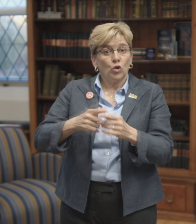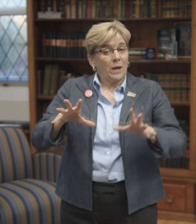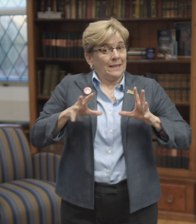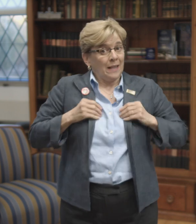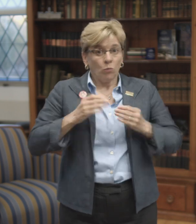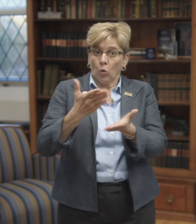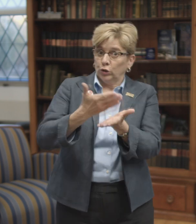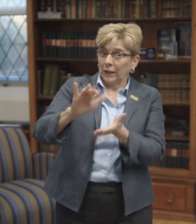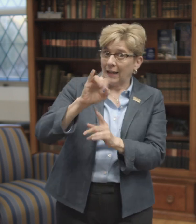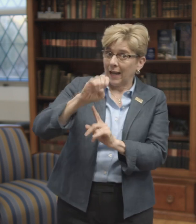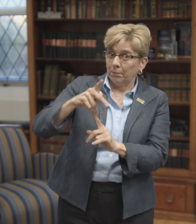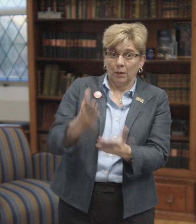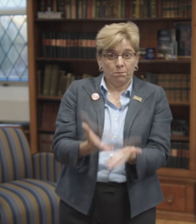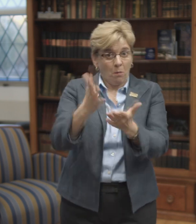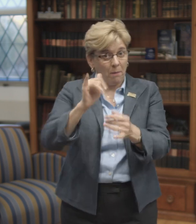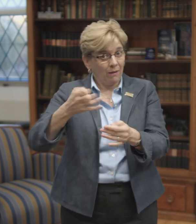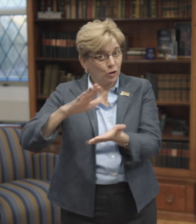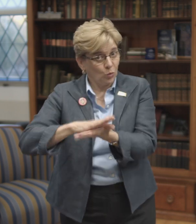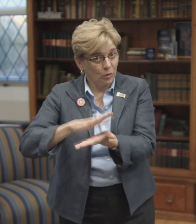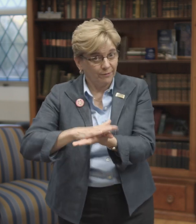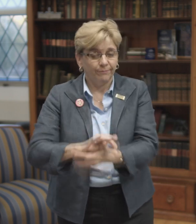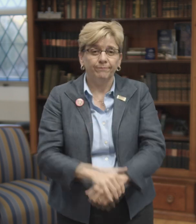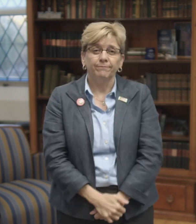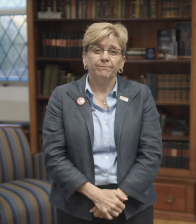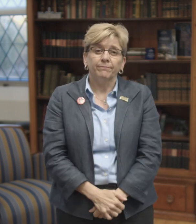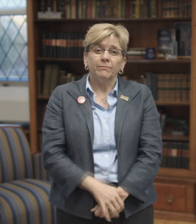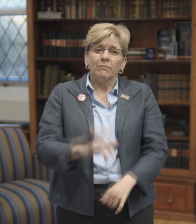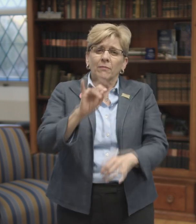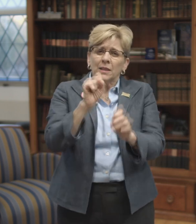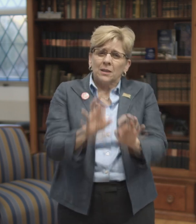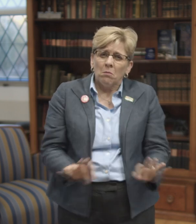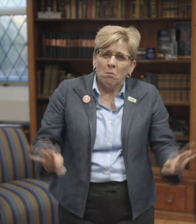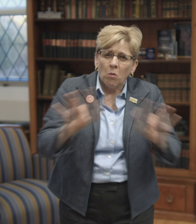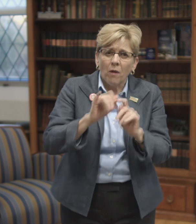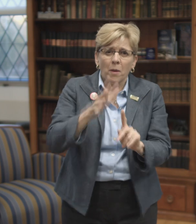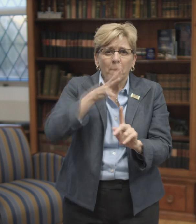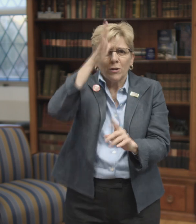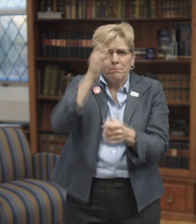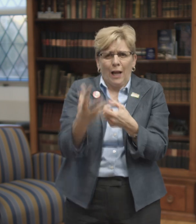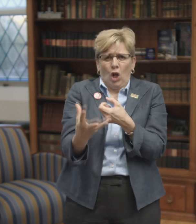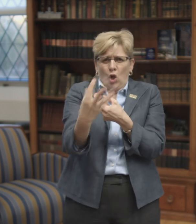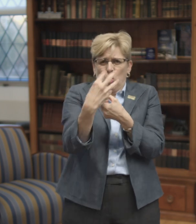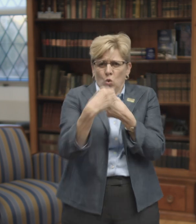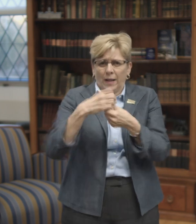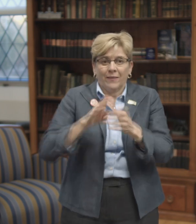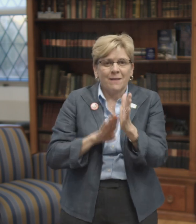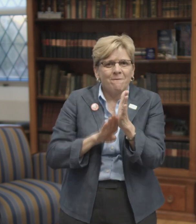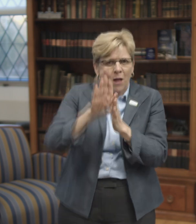best for their child. Parents have the right to accept or reject the IEP that's proposed by the school. It's important that the parents be